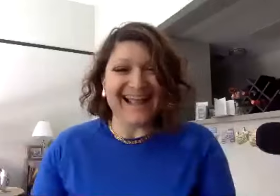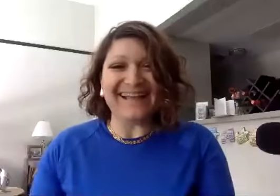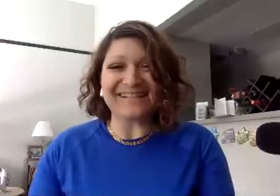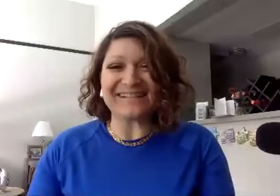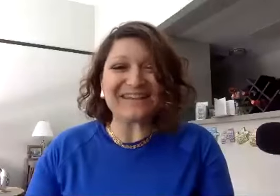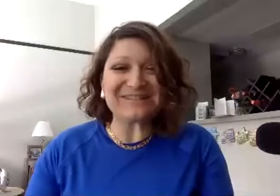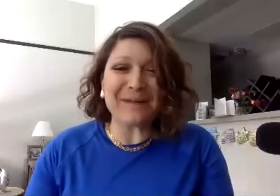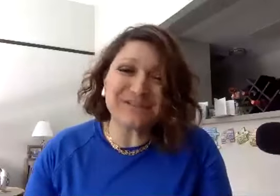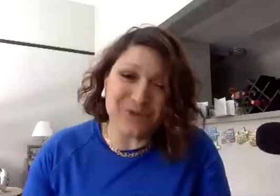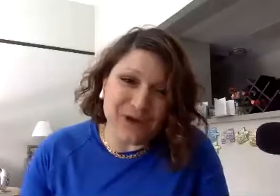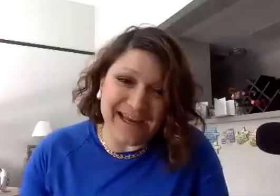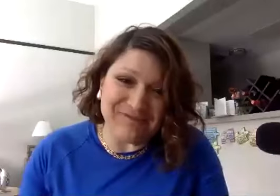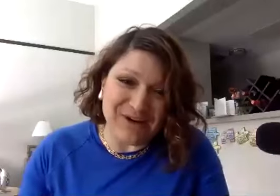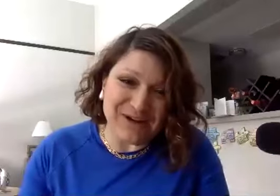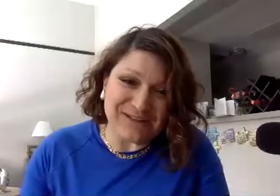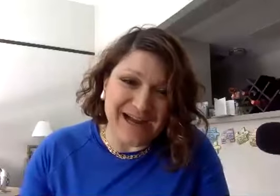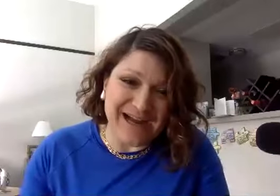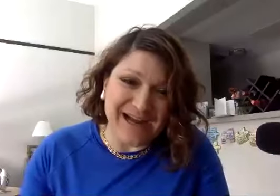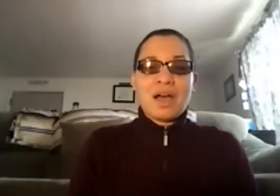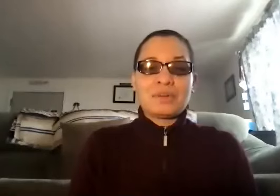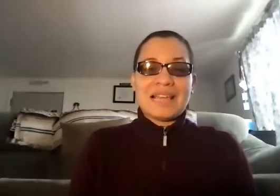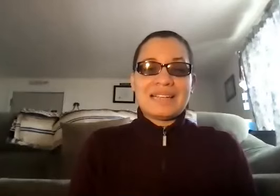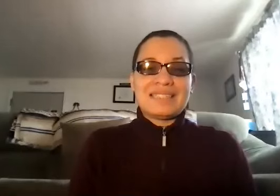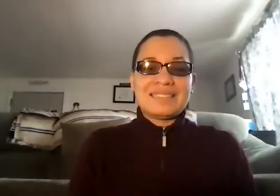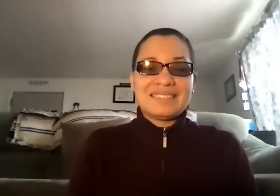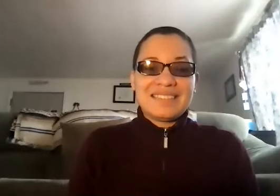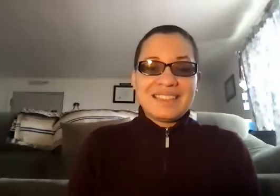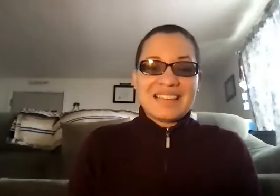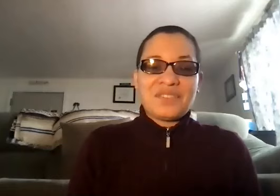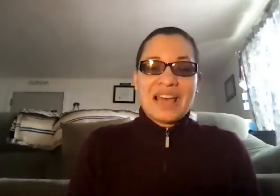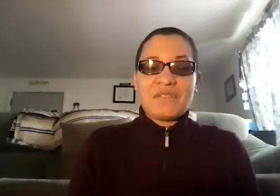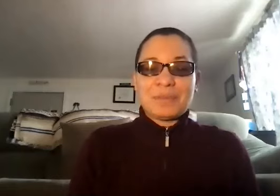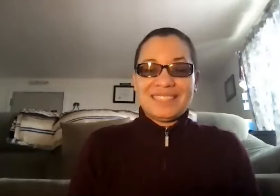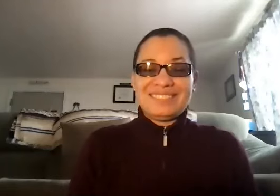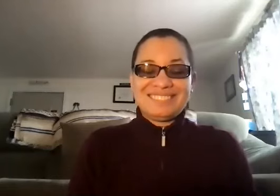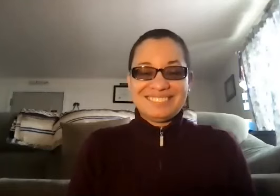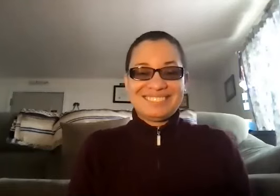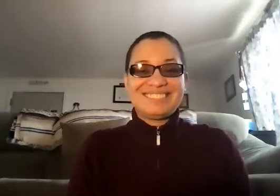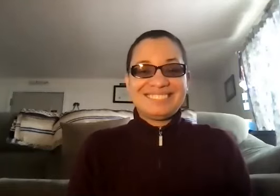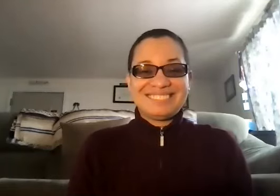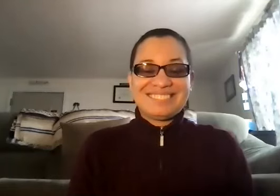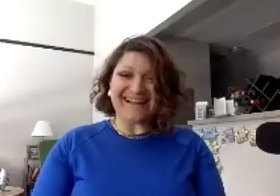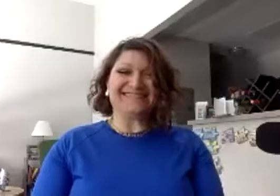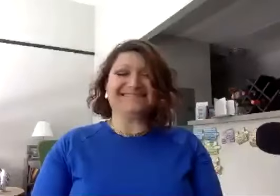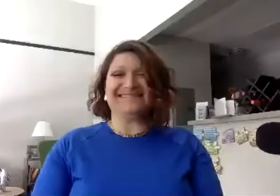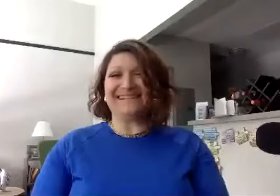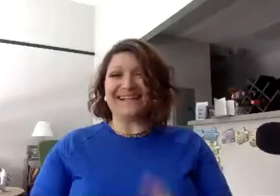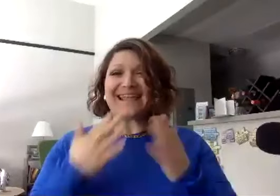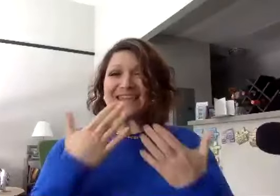Thank you so much for your time as well. Thanks for having me. Yeah. Thank you.